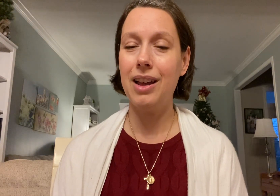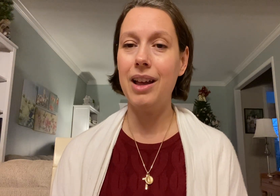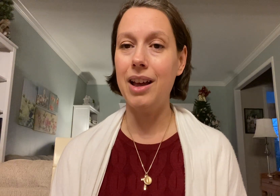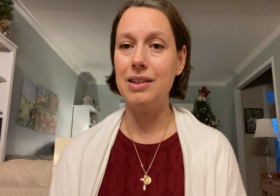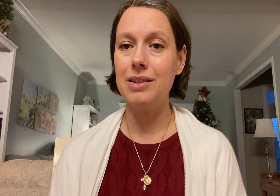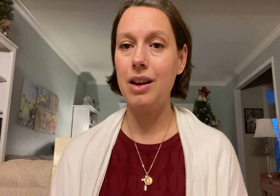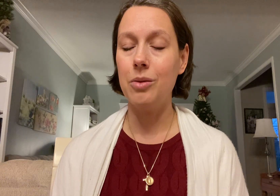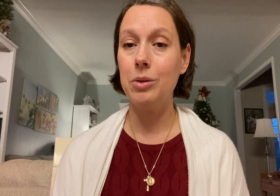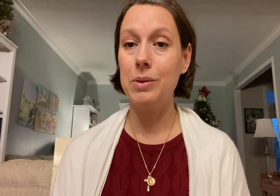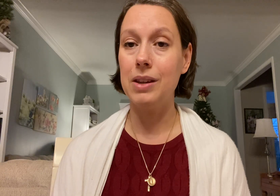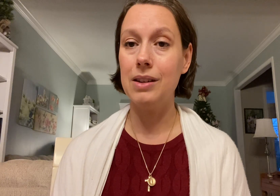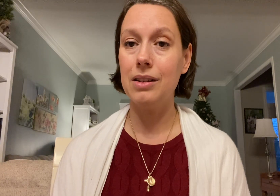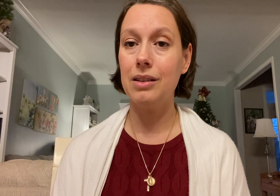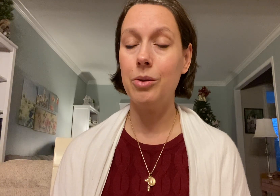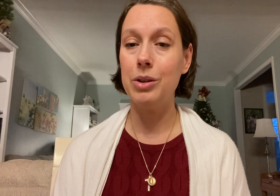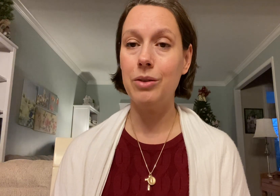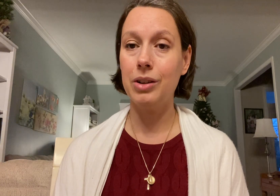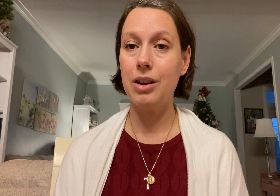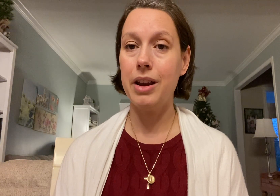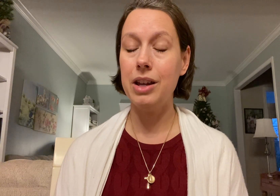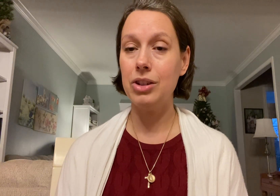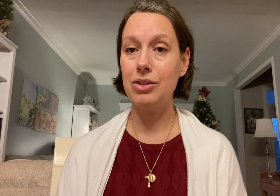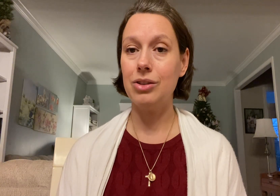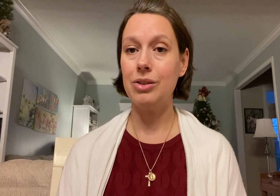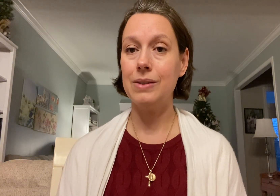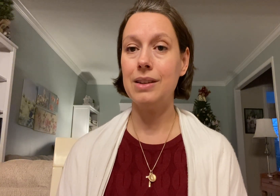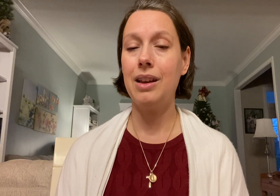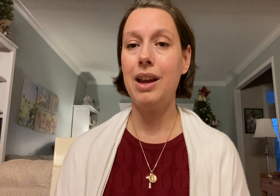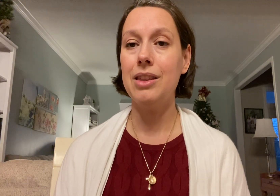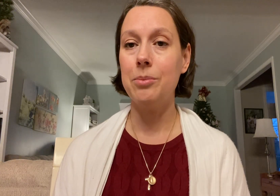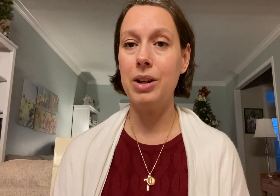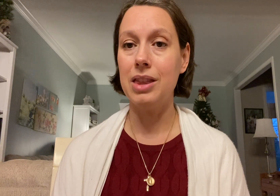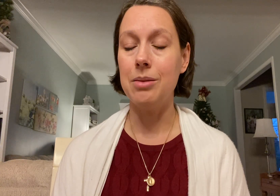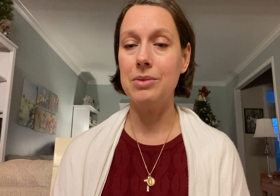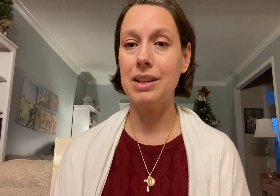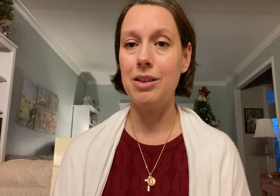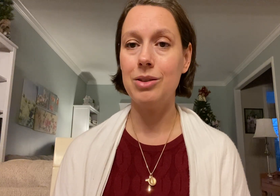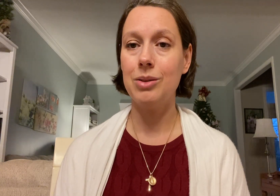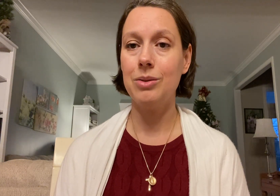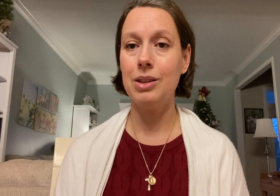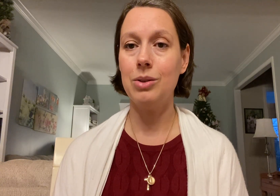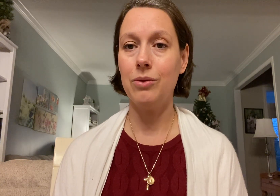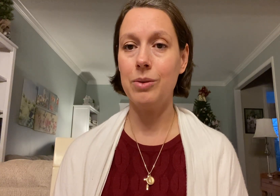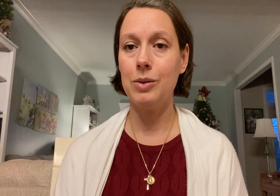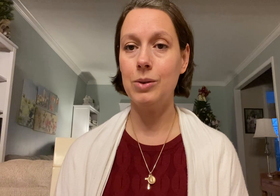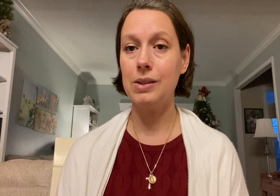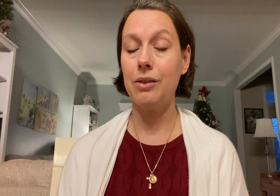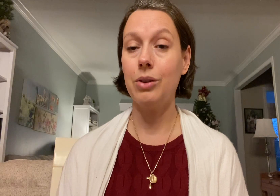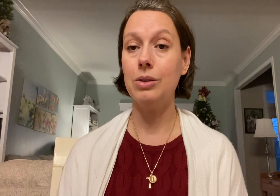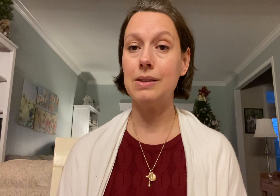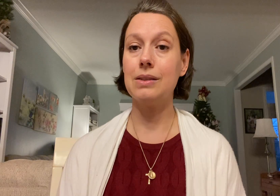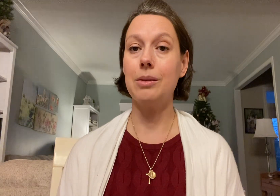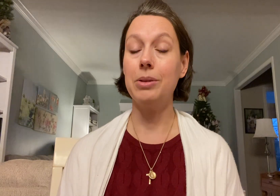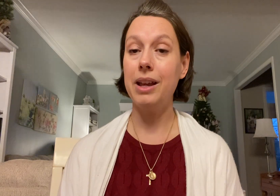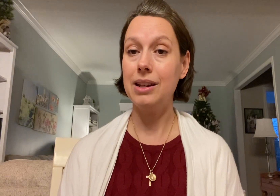And we'll be going over our hand gestures and then putting them together to the tune from Gustav Holds the Planet,